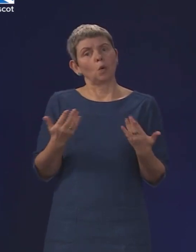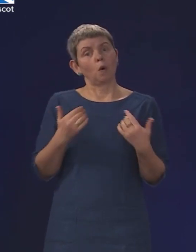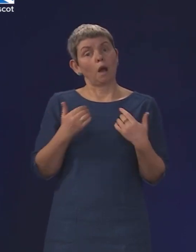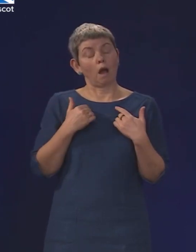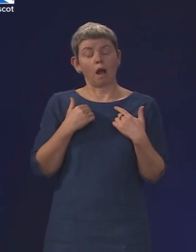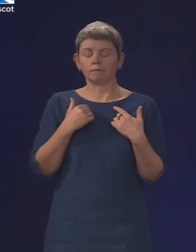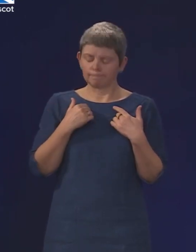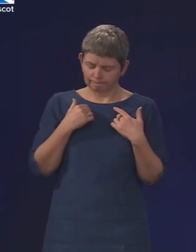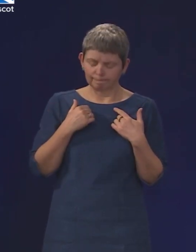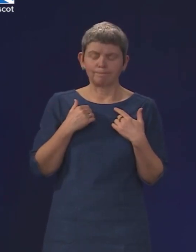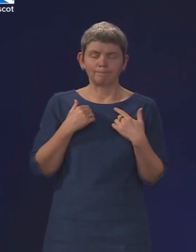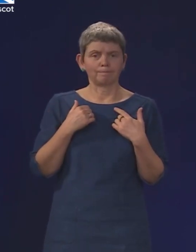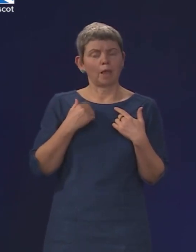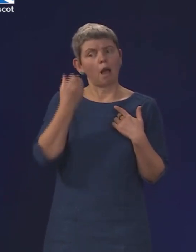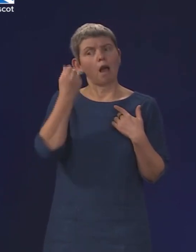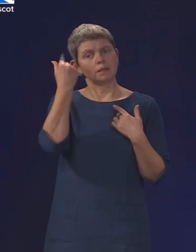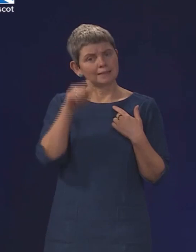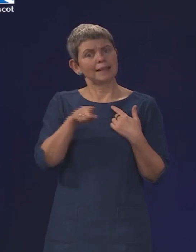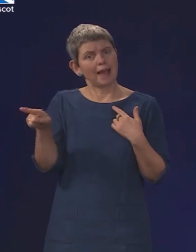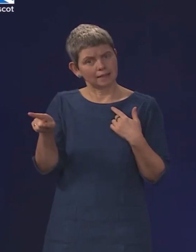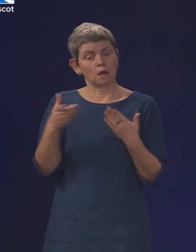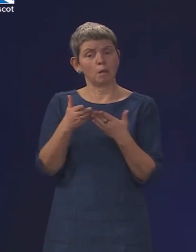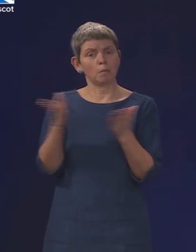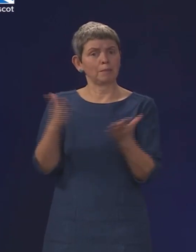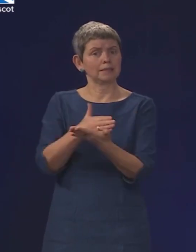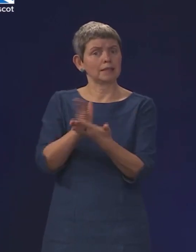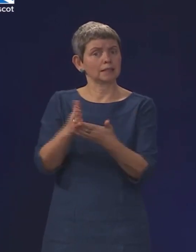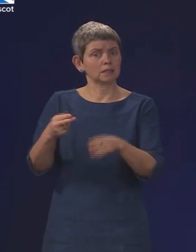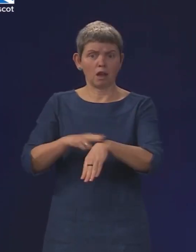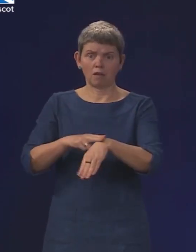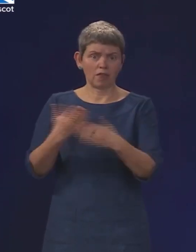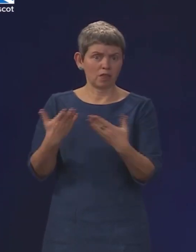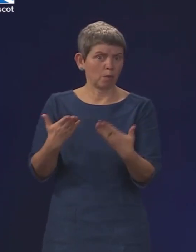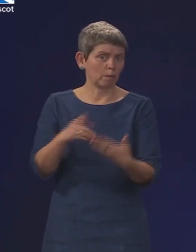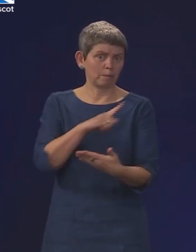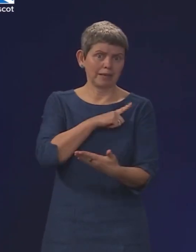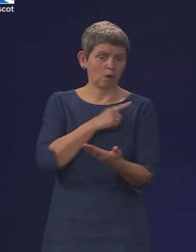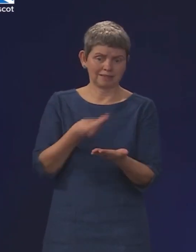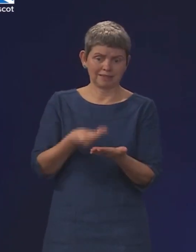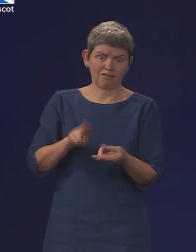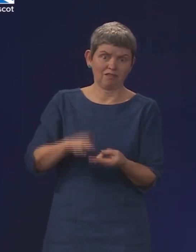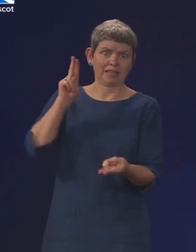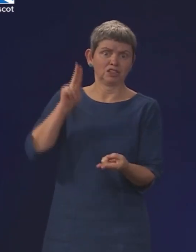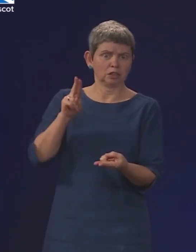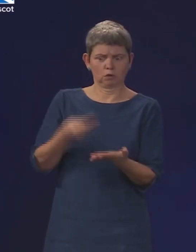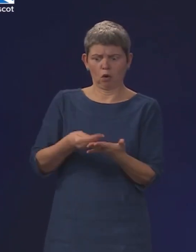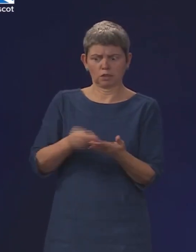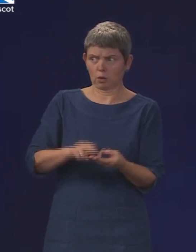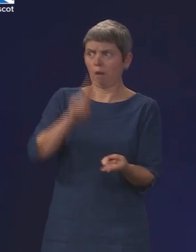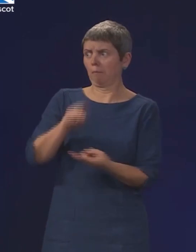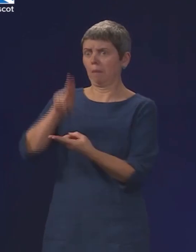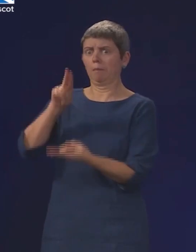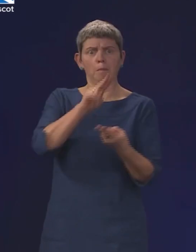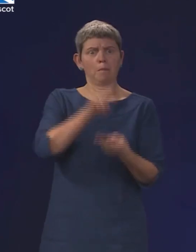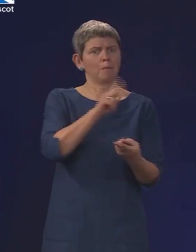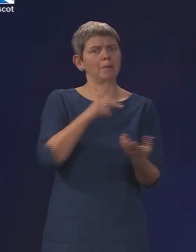great sympathy for workers generally and for public sector workers given the level of inflation. But as First Minister, we have to reach agreements that are affordable